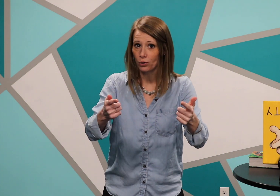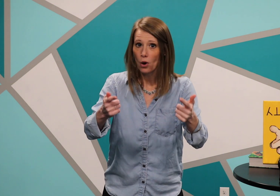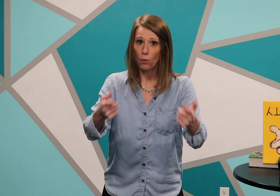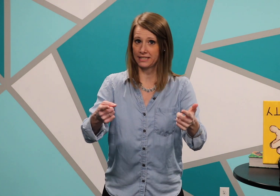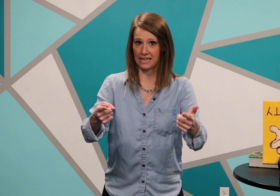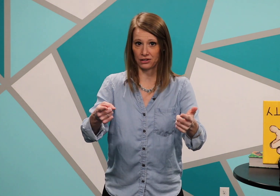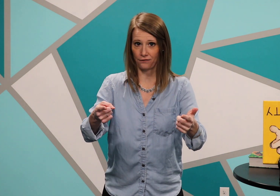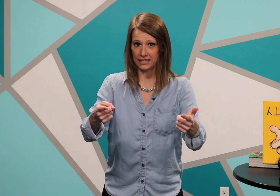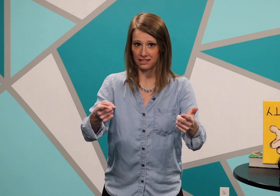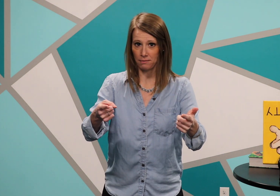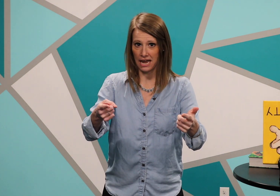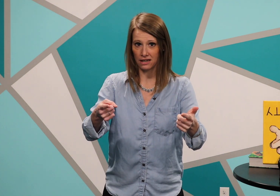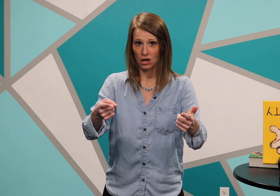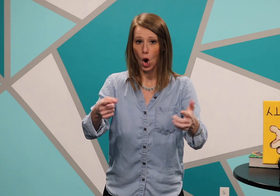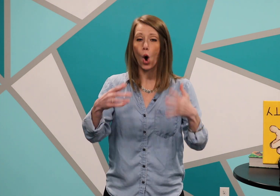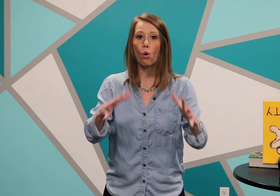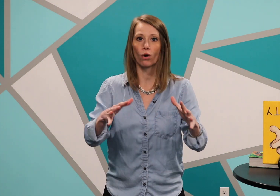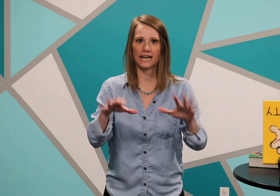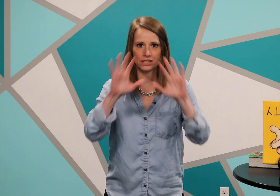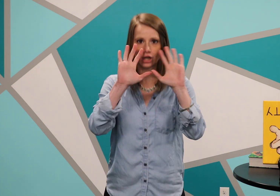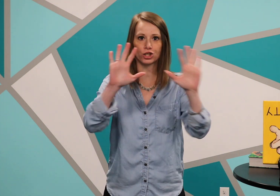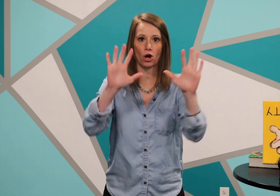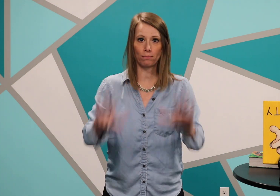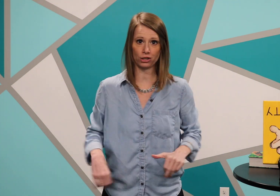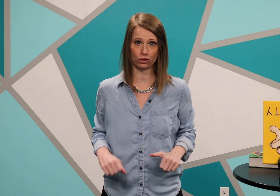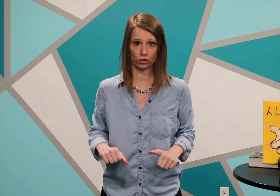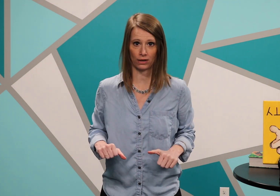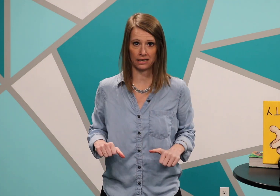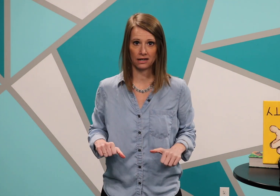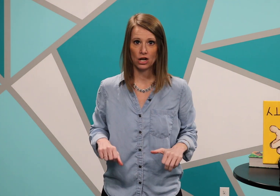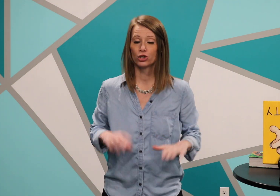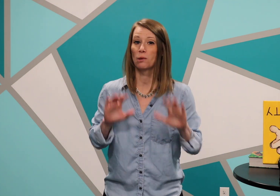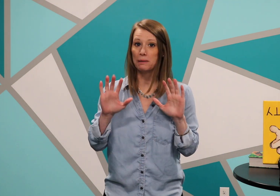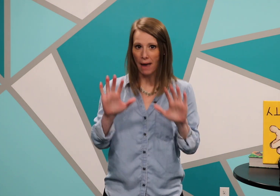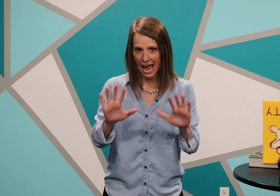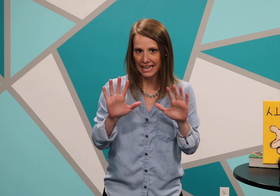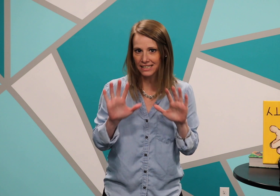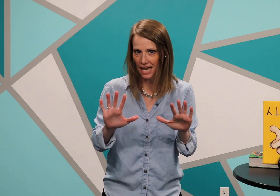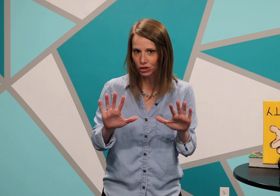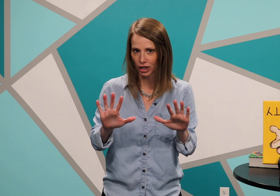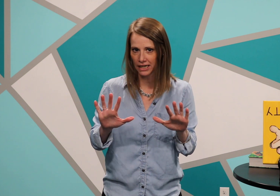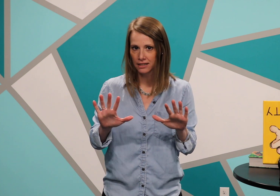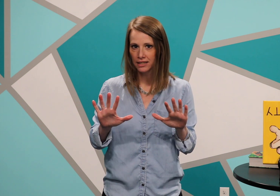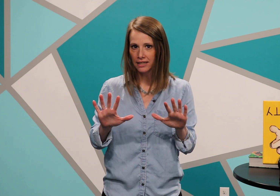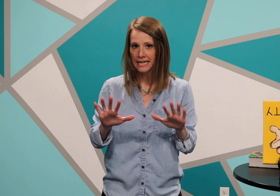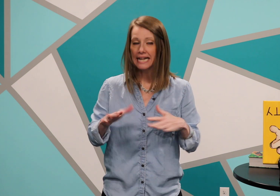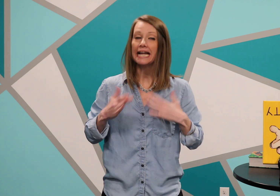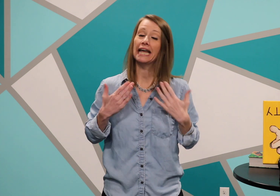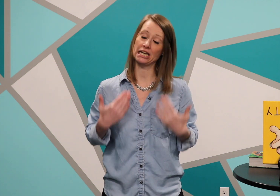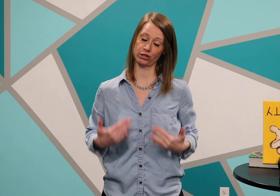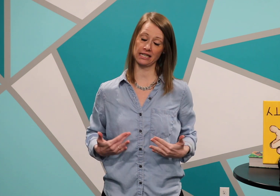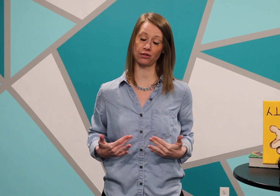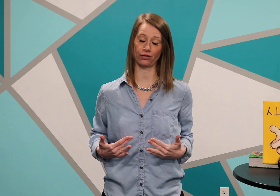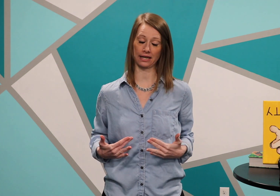what sound effects to make or it's going to show up on your screen. So be paying attention and here's the other thing.